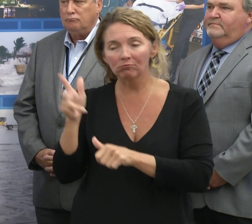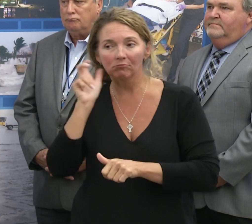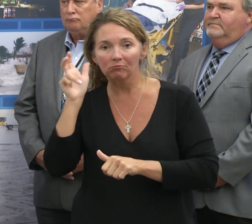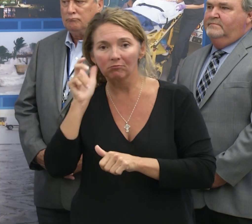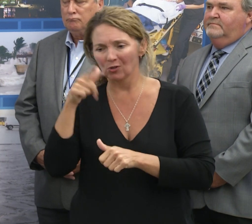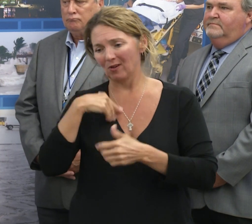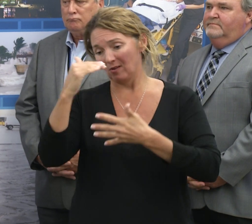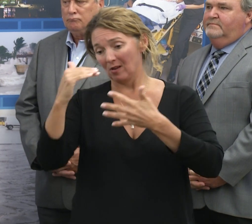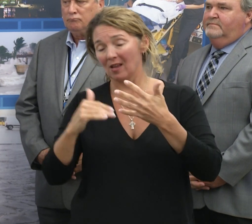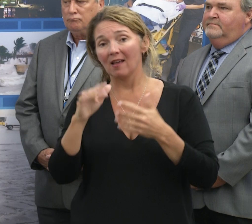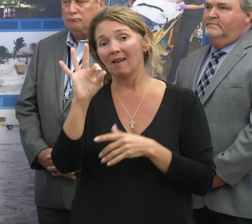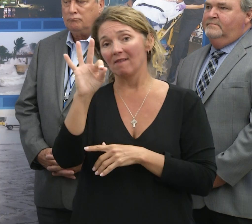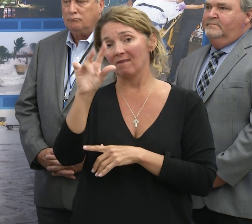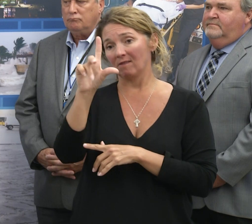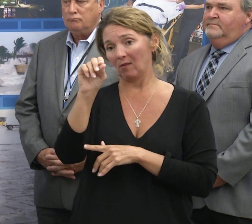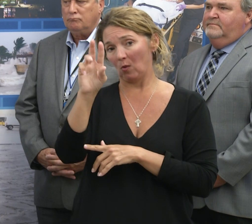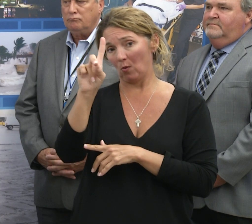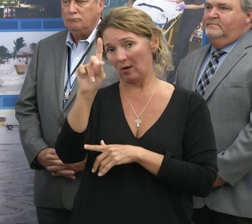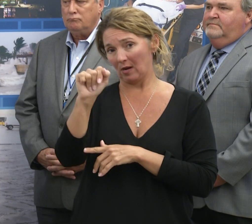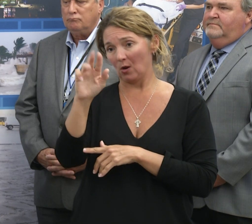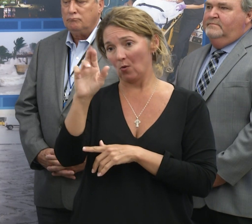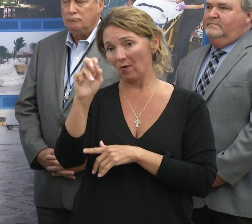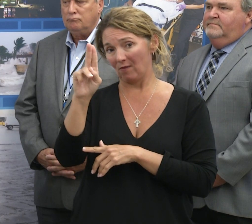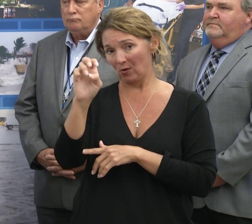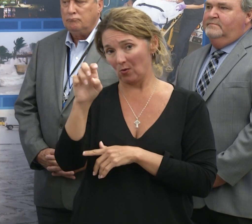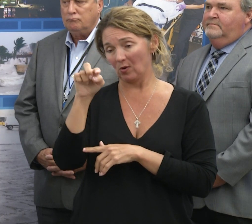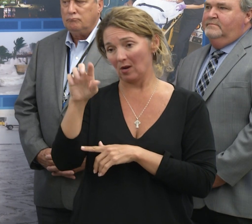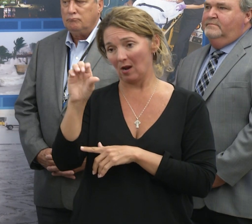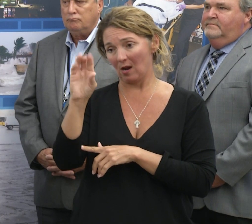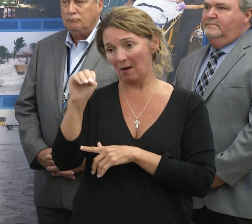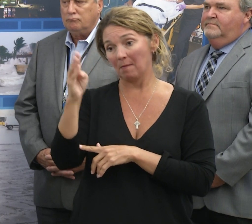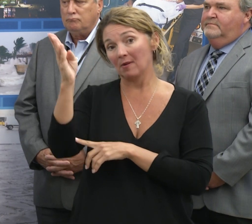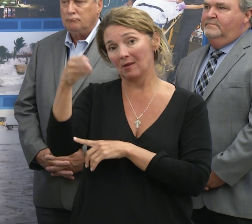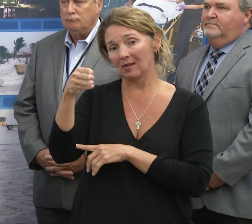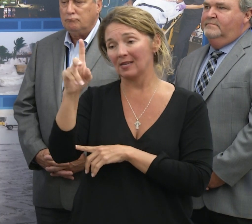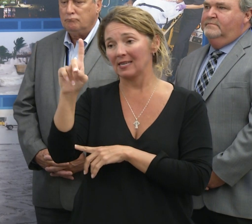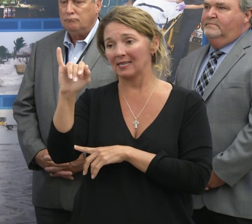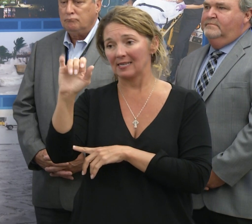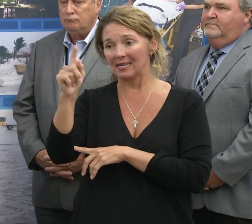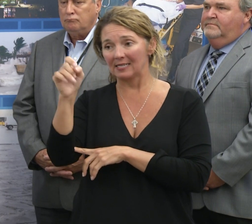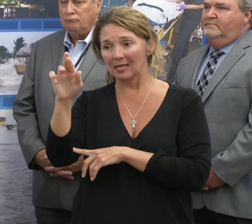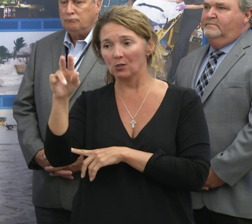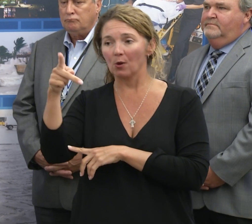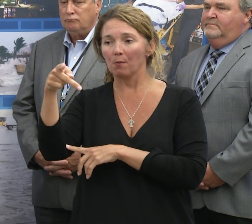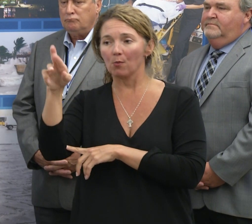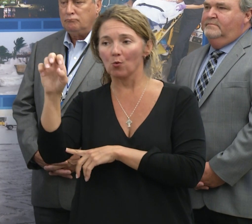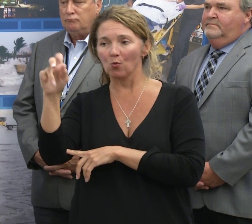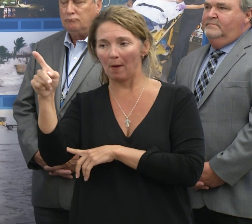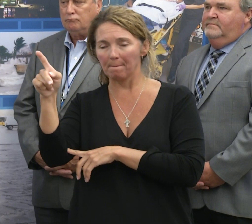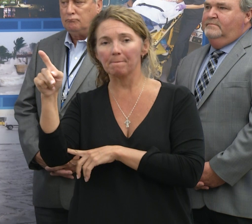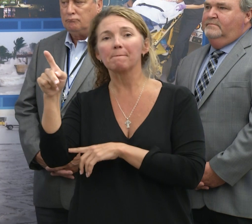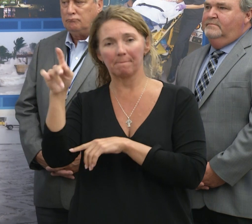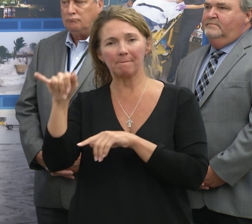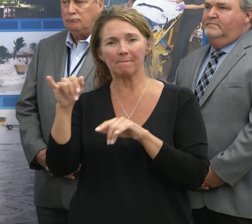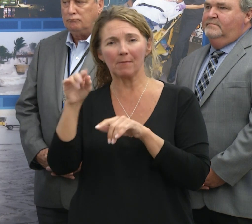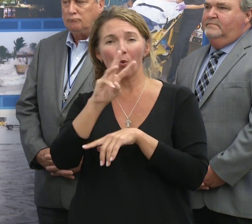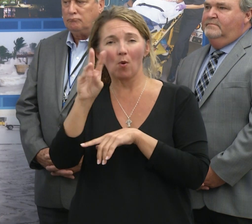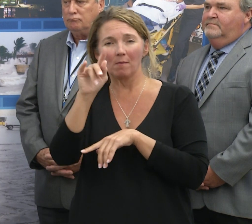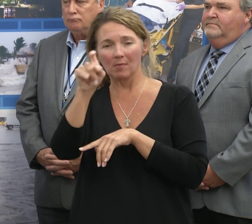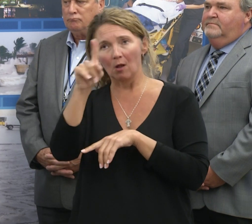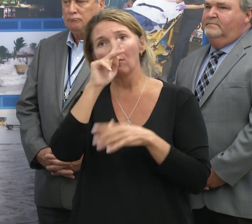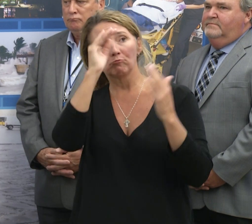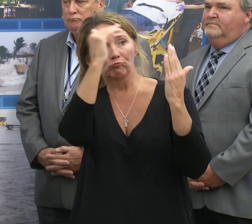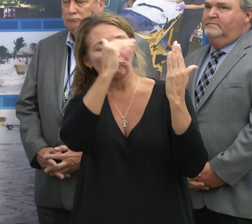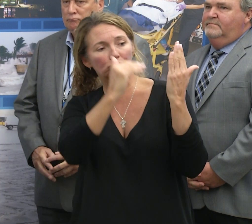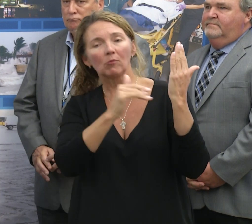a full list at floridarevenue.com, uh, disaster prep. All of those items that would be applicable are on that